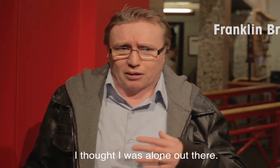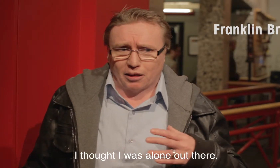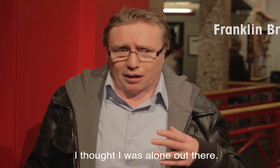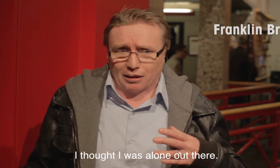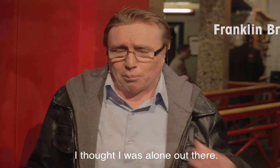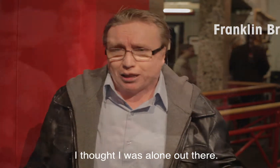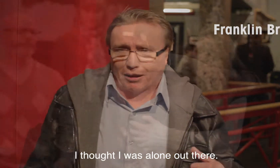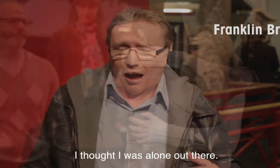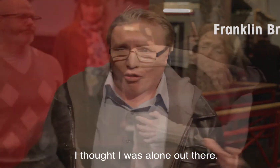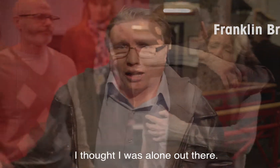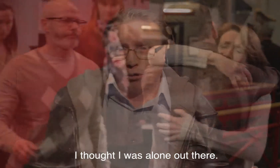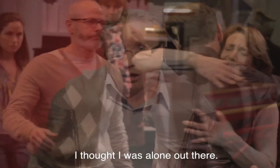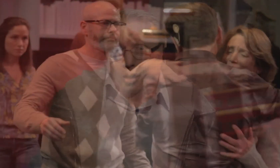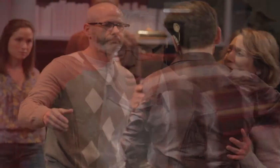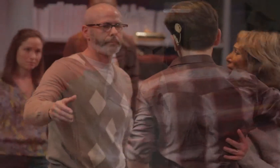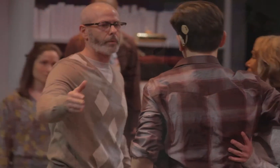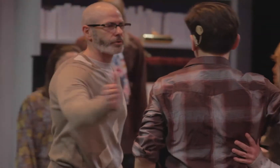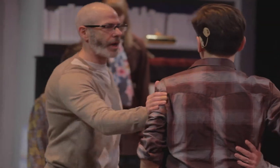that somebody... I thought I was alone out there.